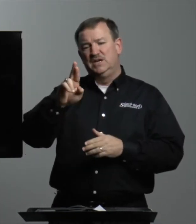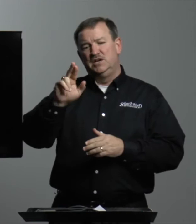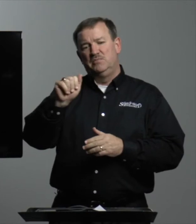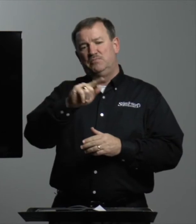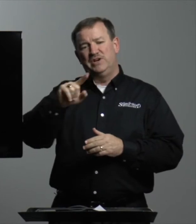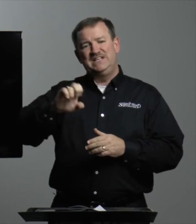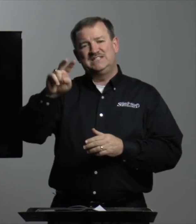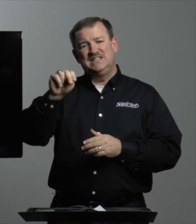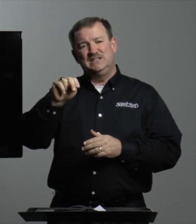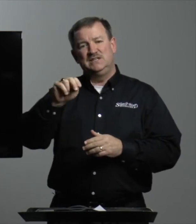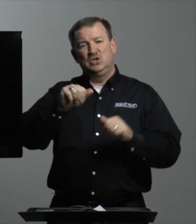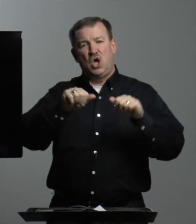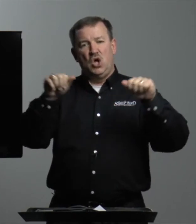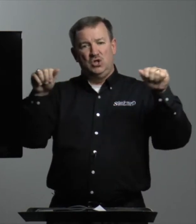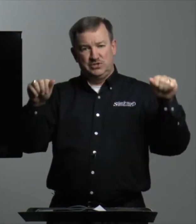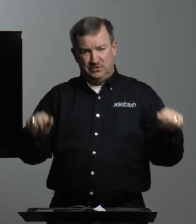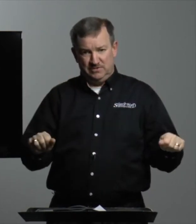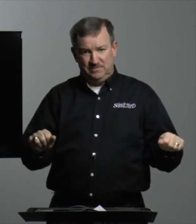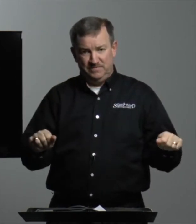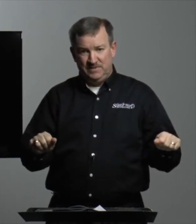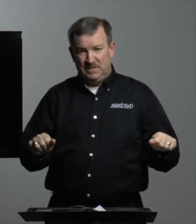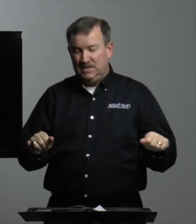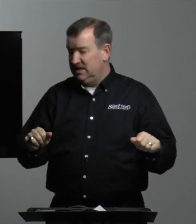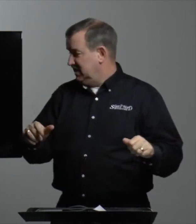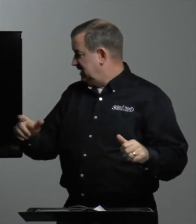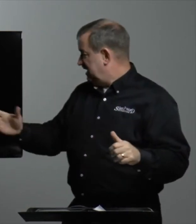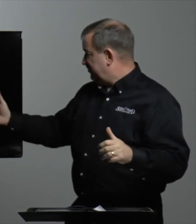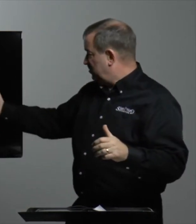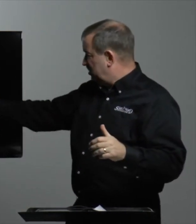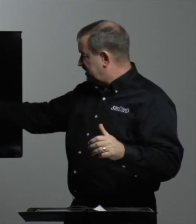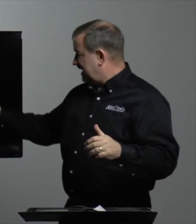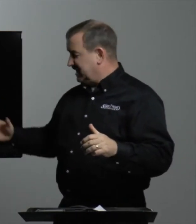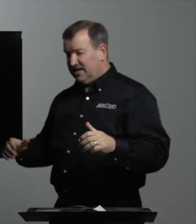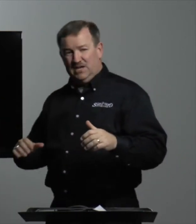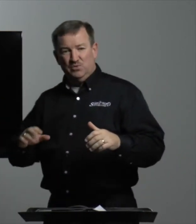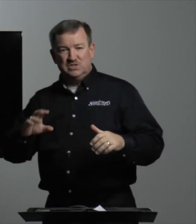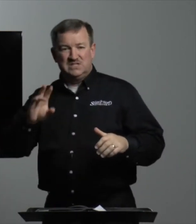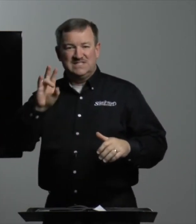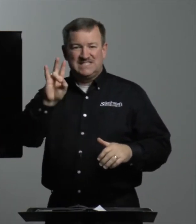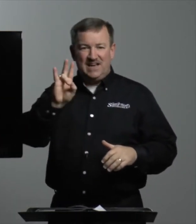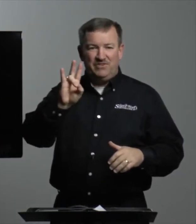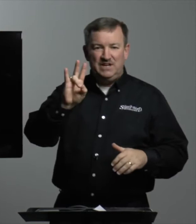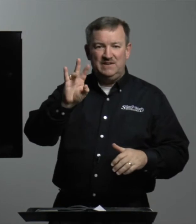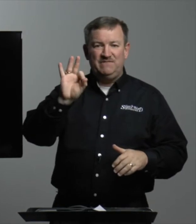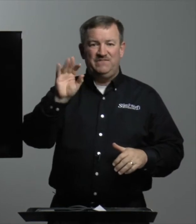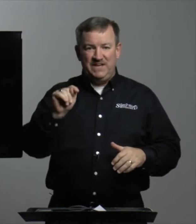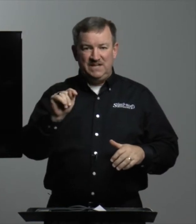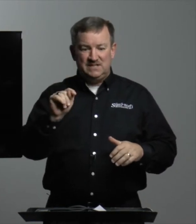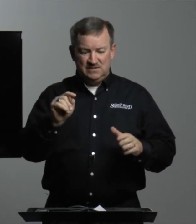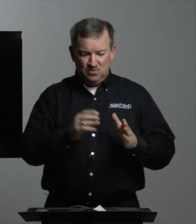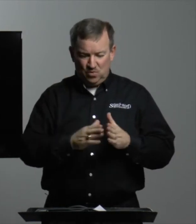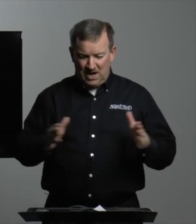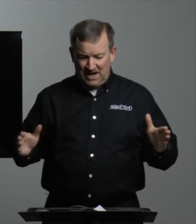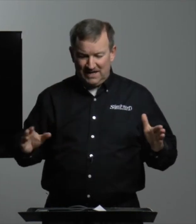brazen altar. If you look at it, it was seven feet wide,